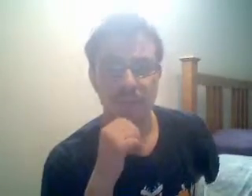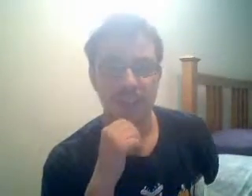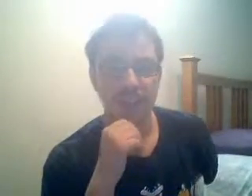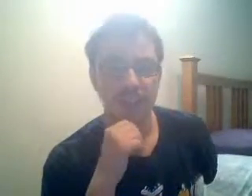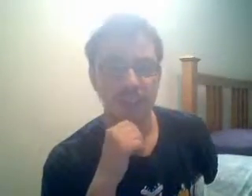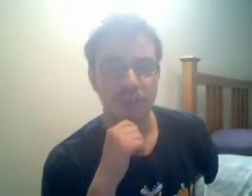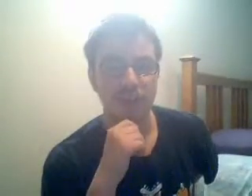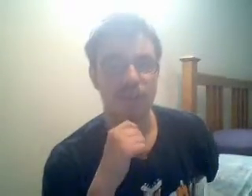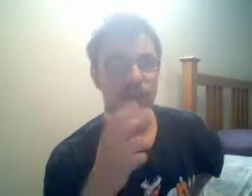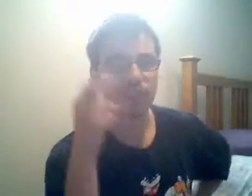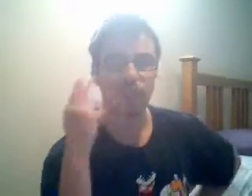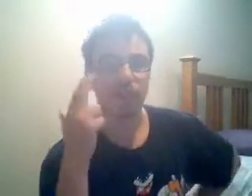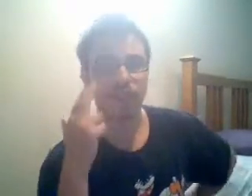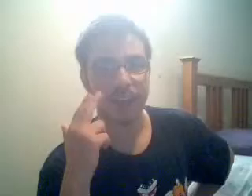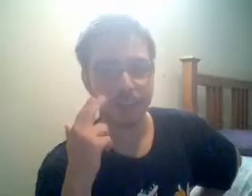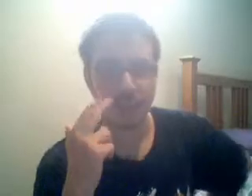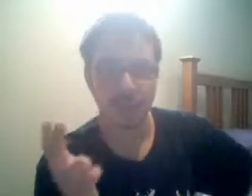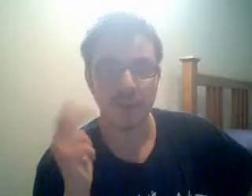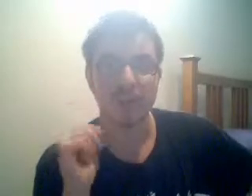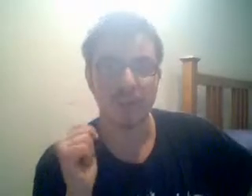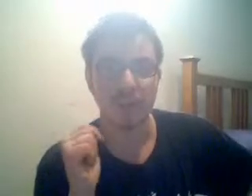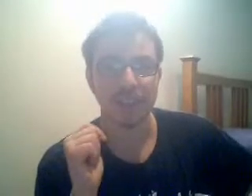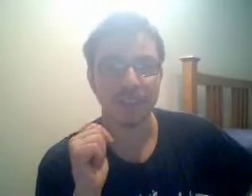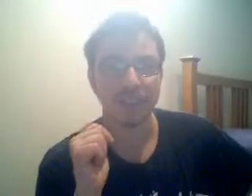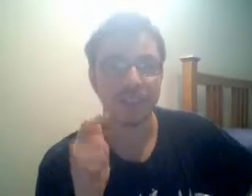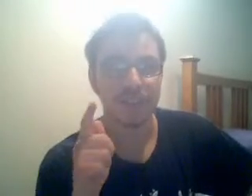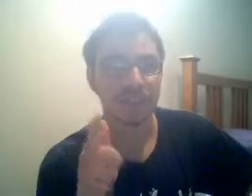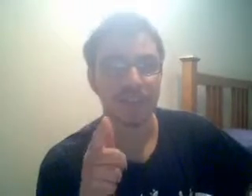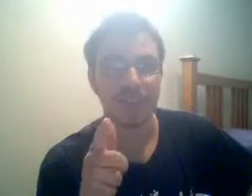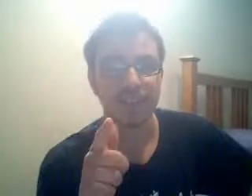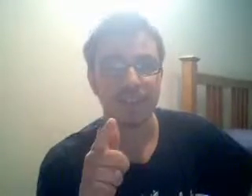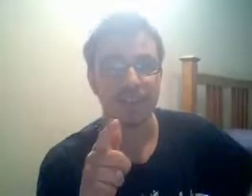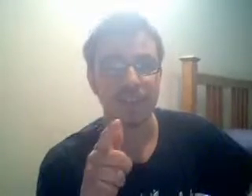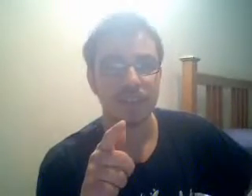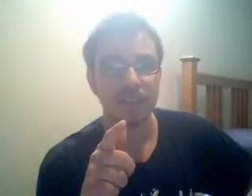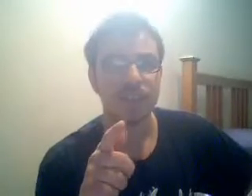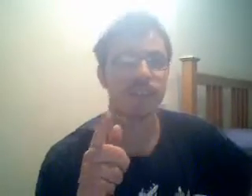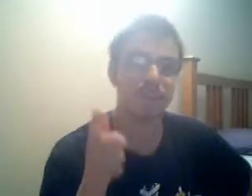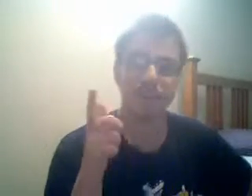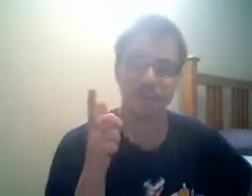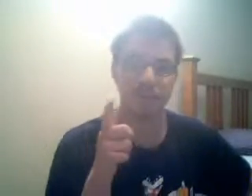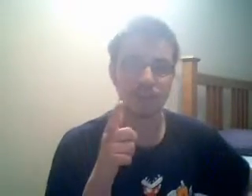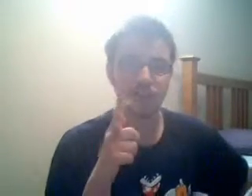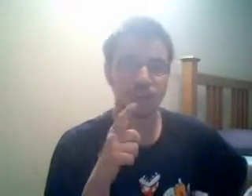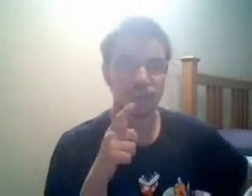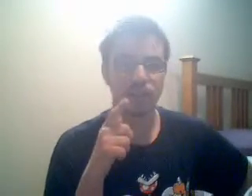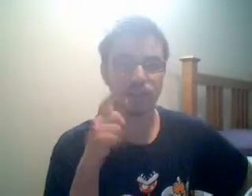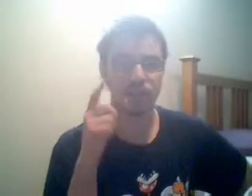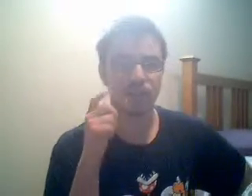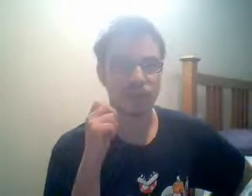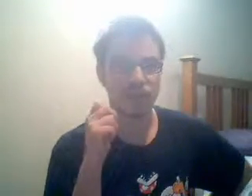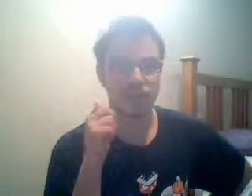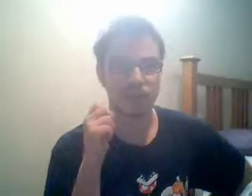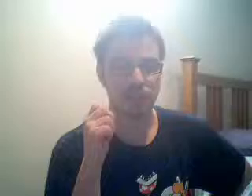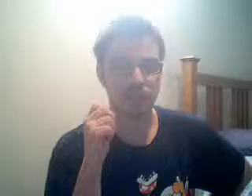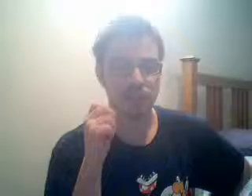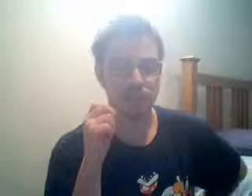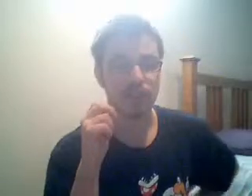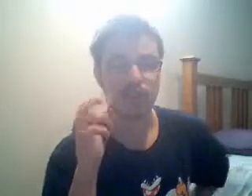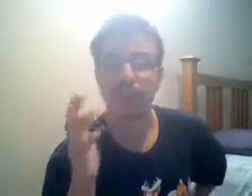Plus... It's also gonna see my reaction when I watch the video. For the first time. The video version is gonna be just like, um... The